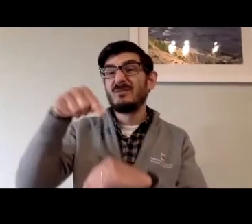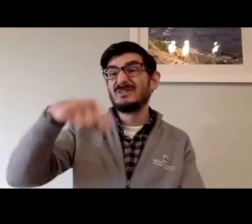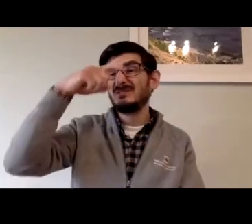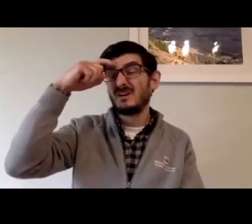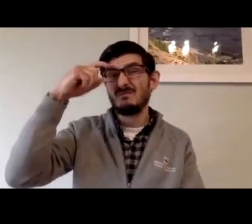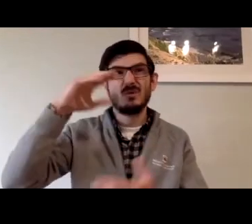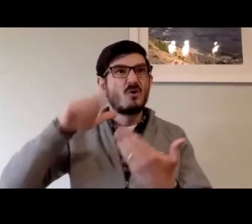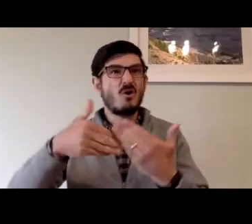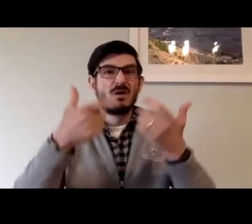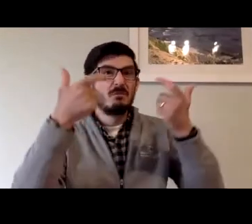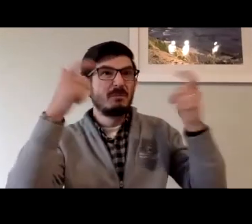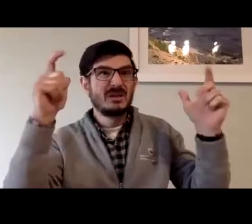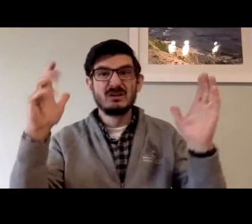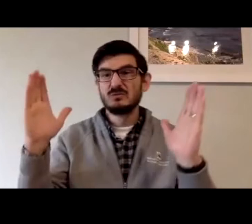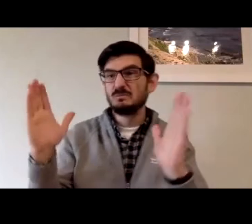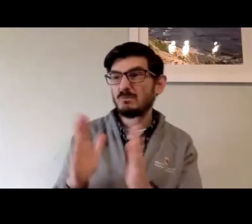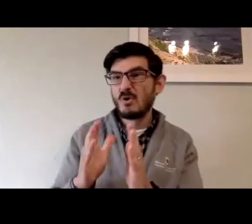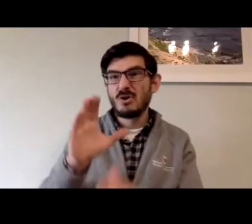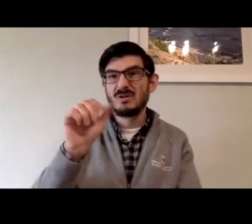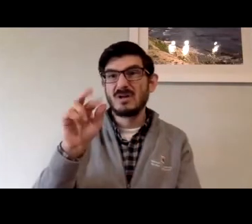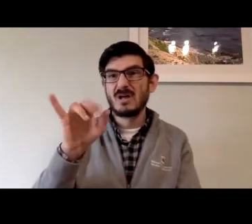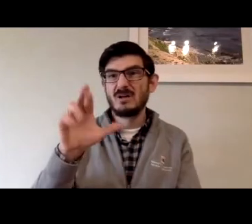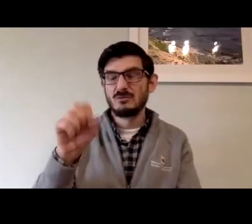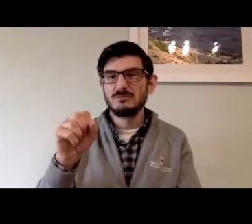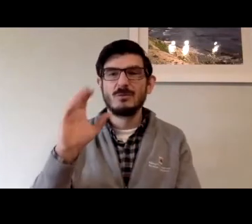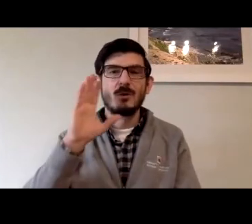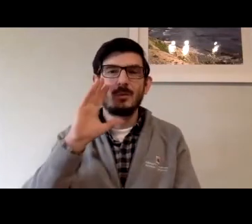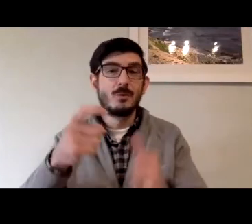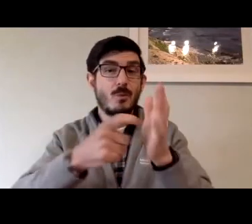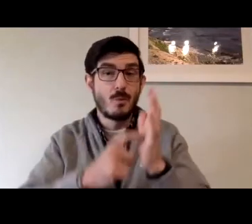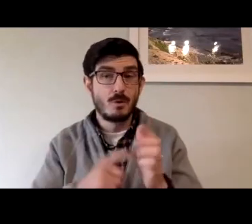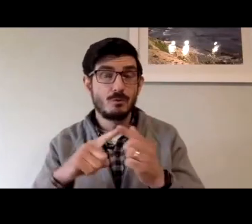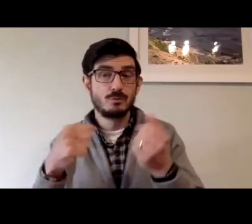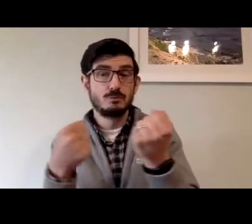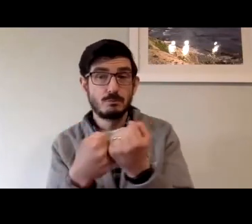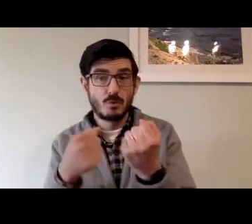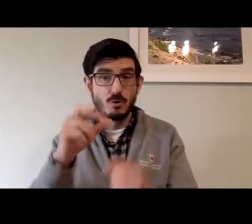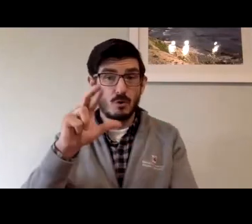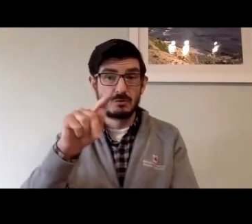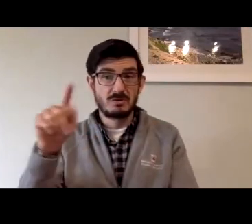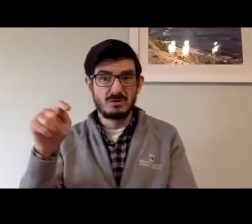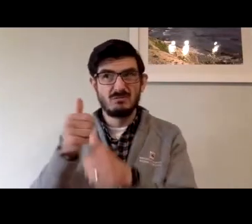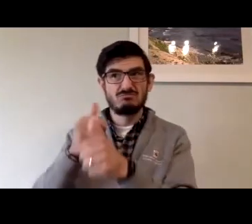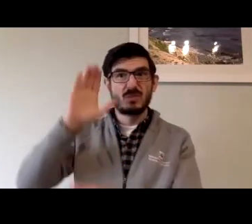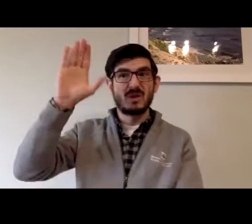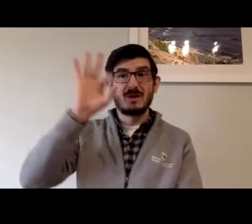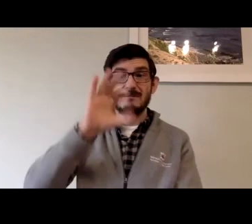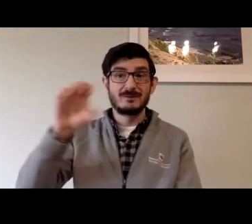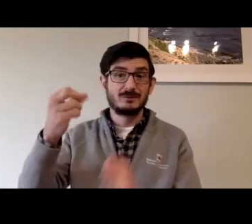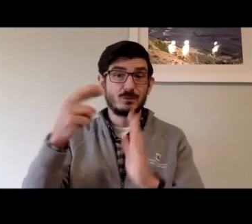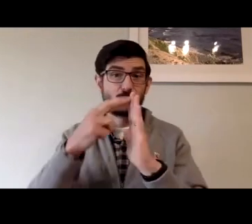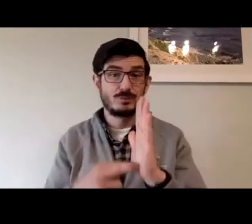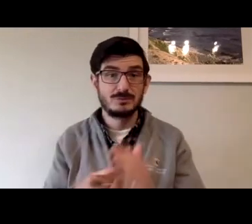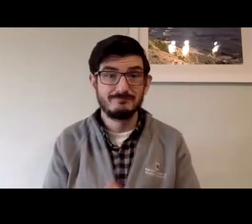have to be RTT enabled. So come this summer, the big and the small carriers tier one and two are required to support